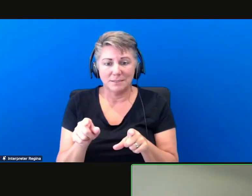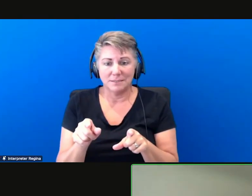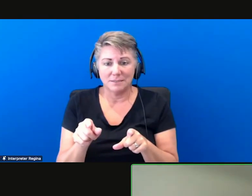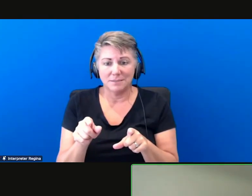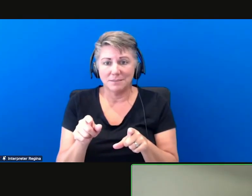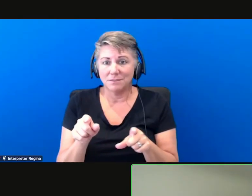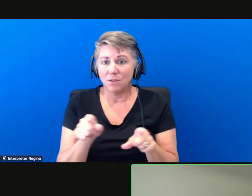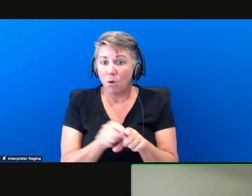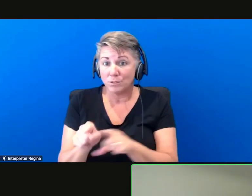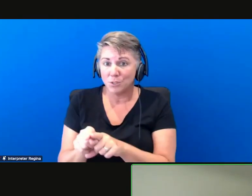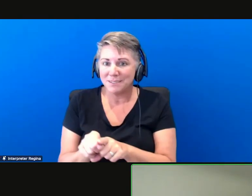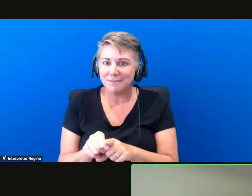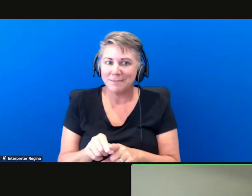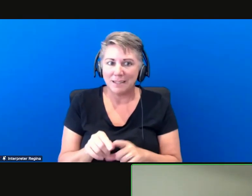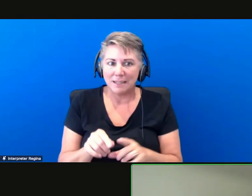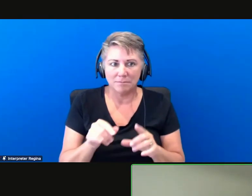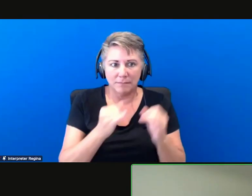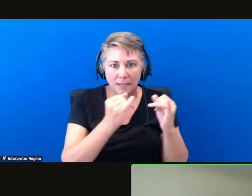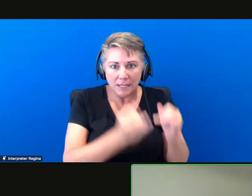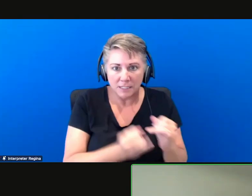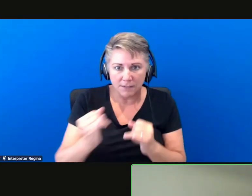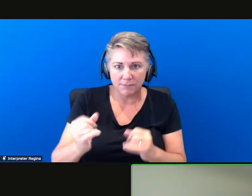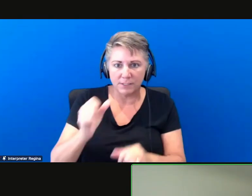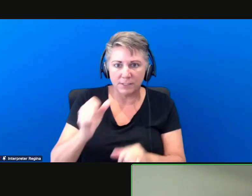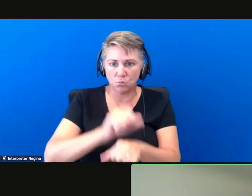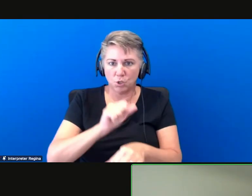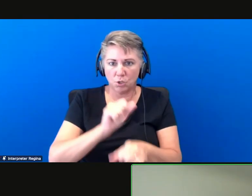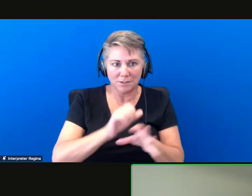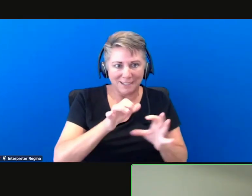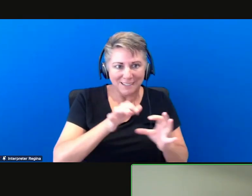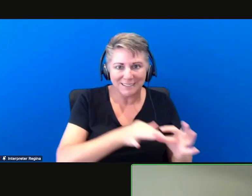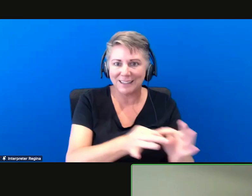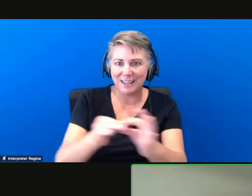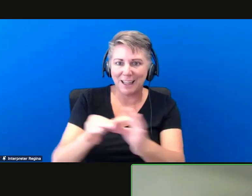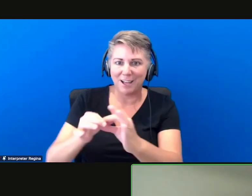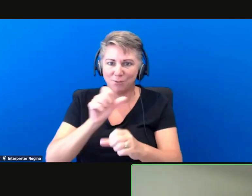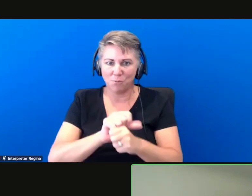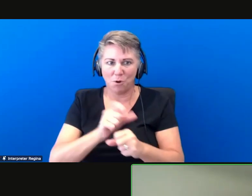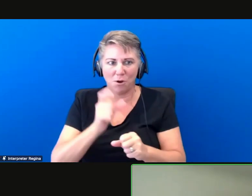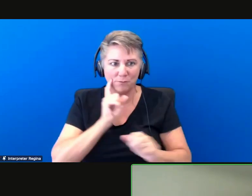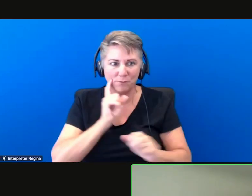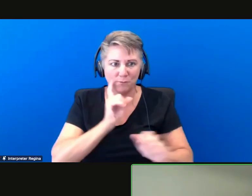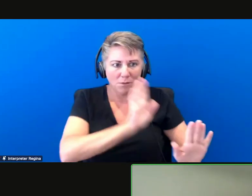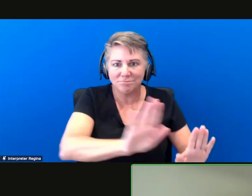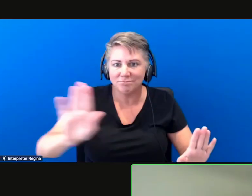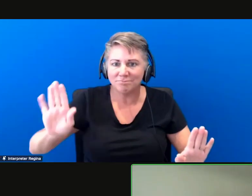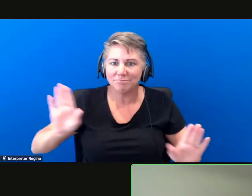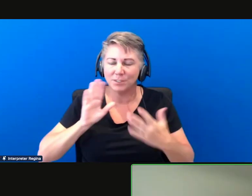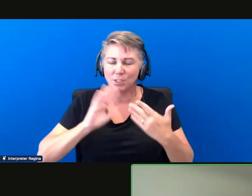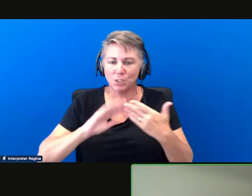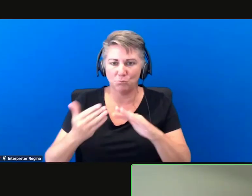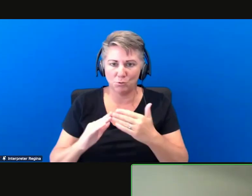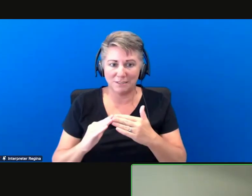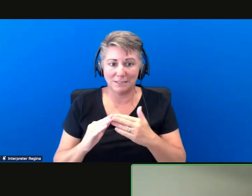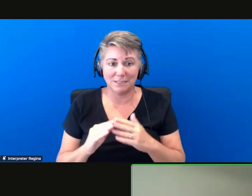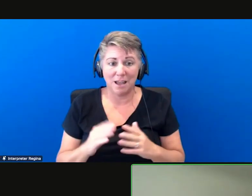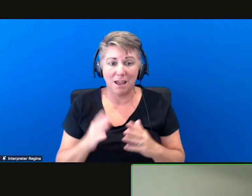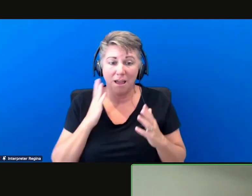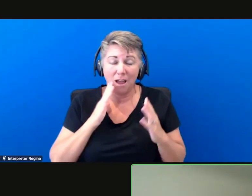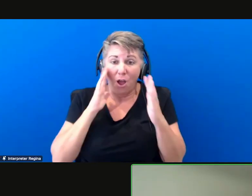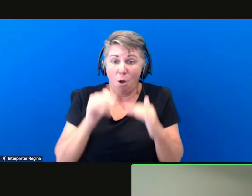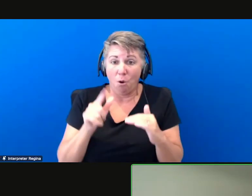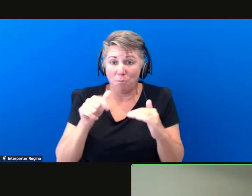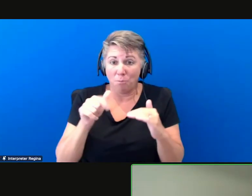individual and collective work that we are all doing for our respective communities i hope that this uh this gathering gave